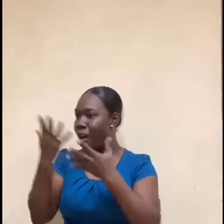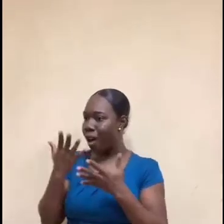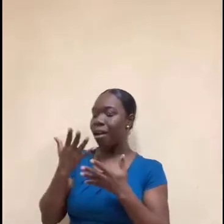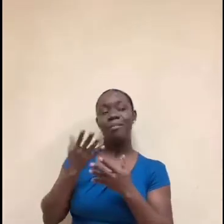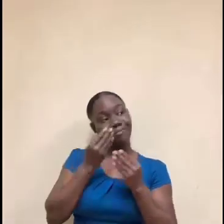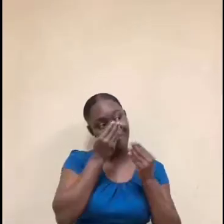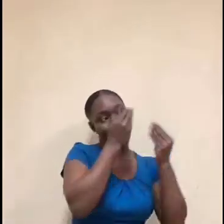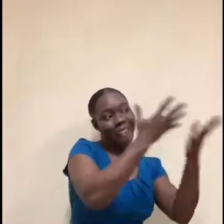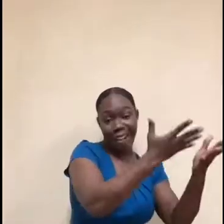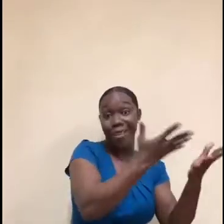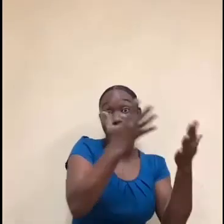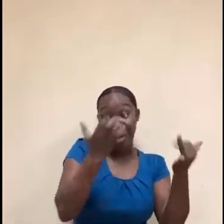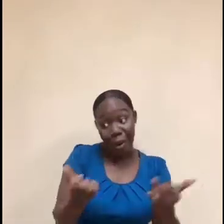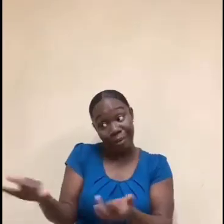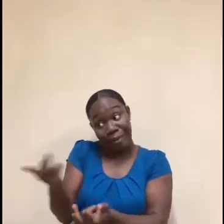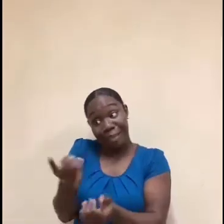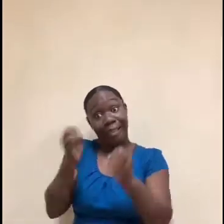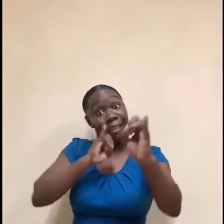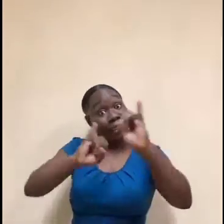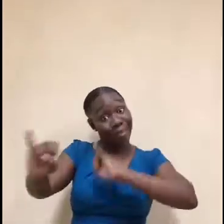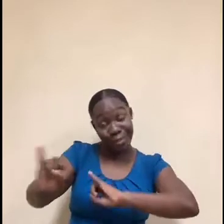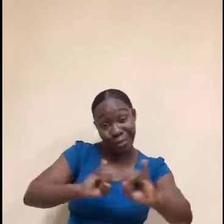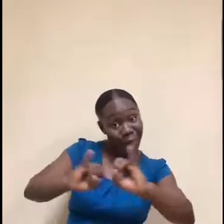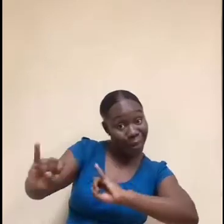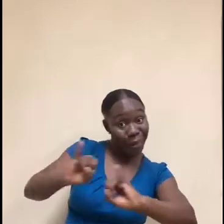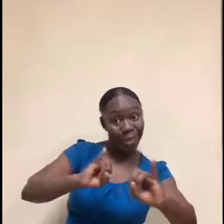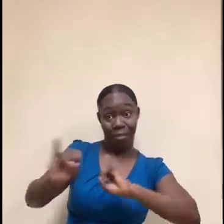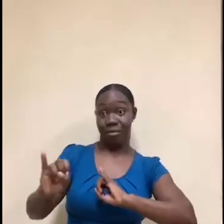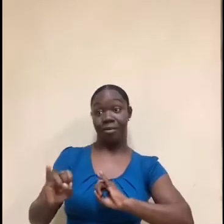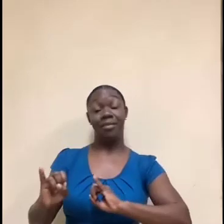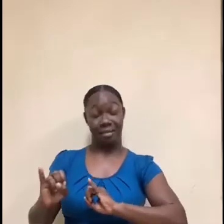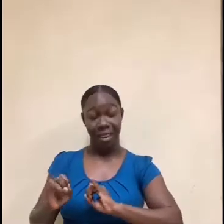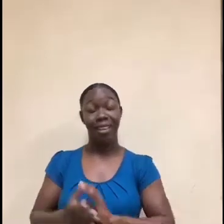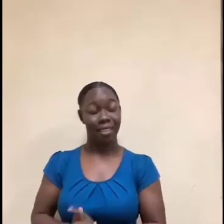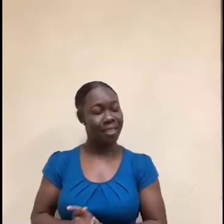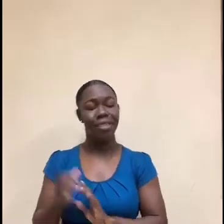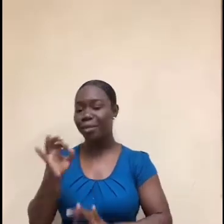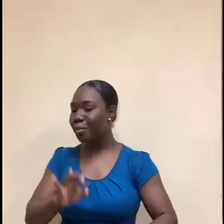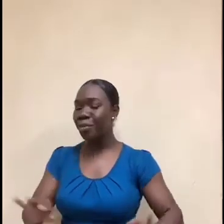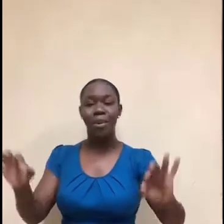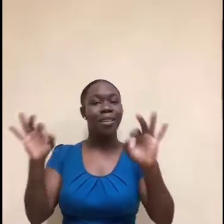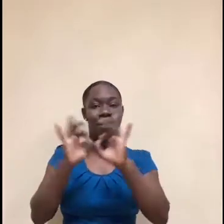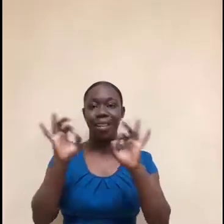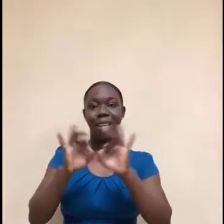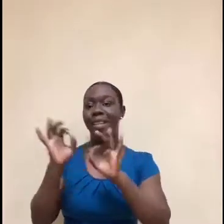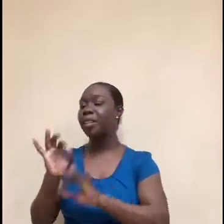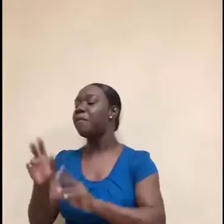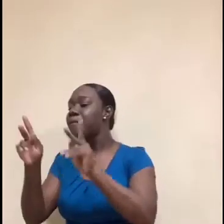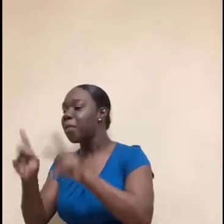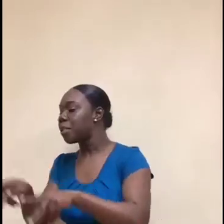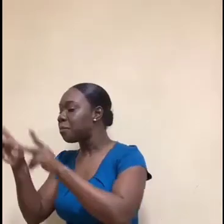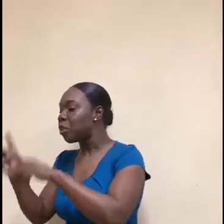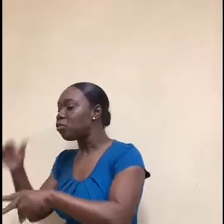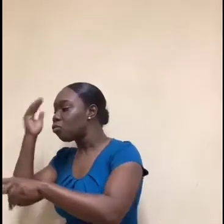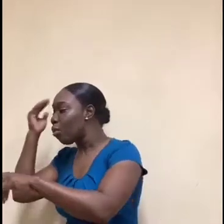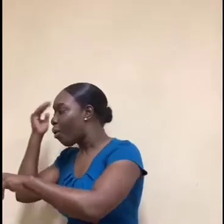on my radar. And then right at the right time, here came someone else saying, hey, I need somebody or somebody's, right? We've got several of those roles open